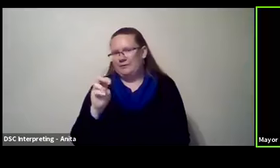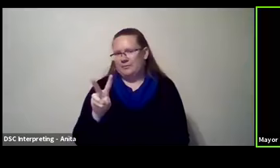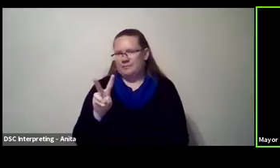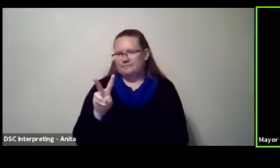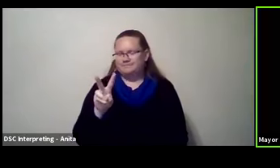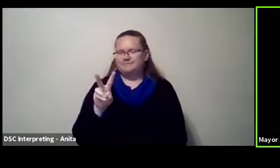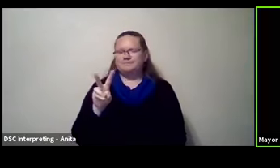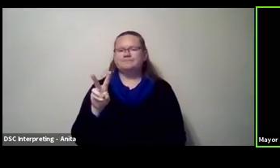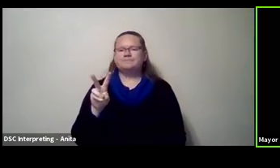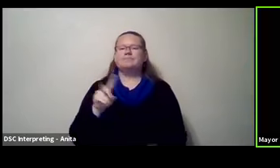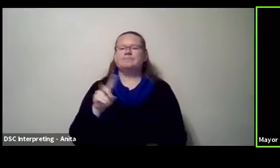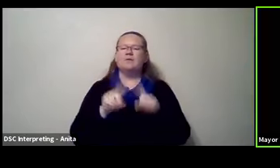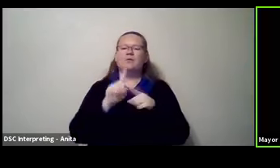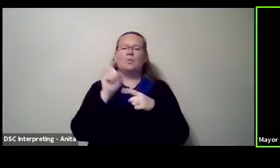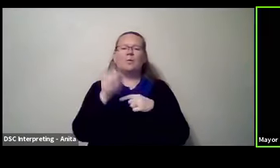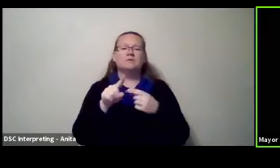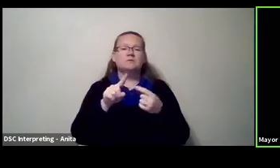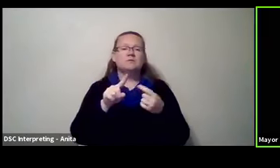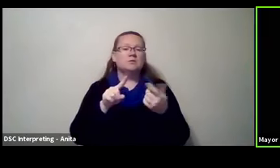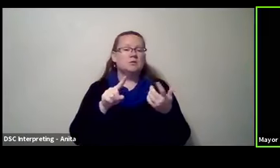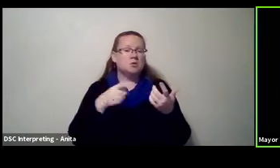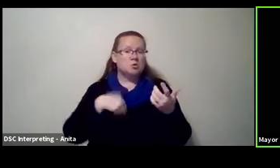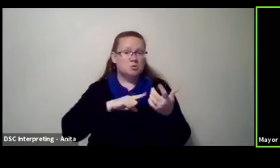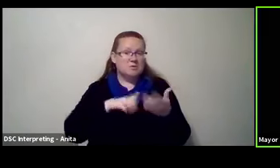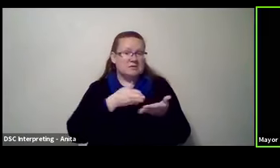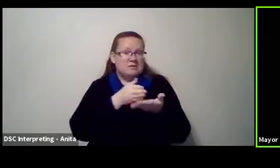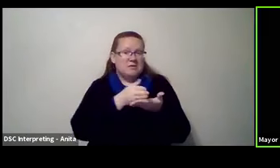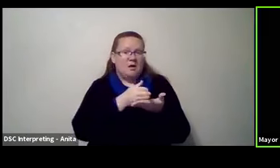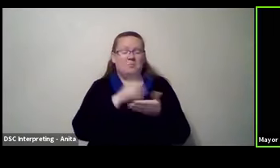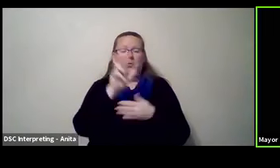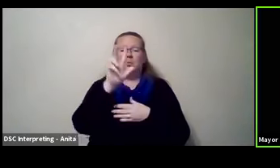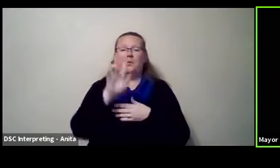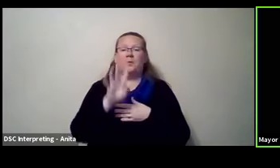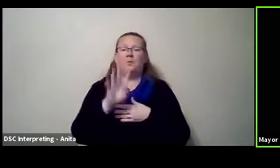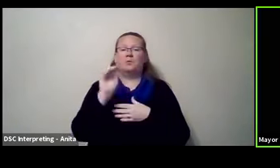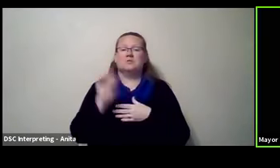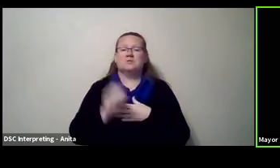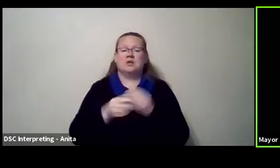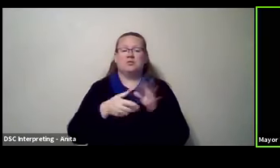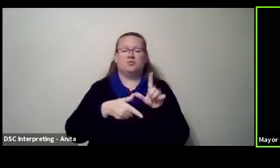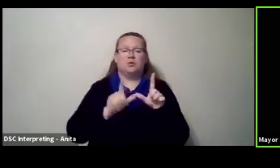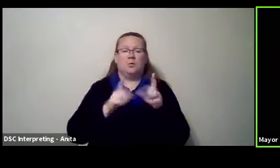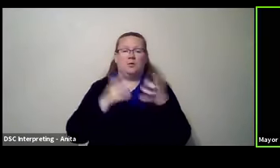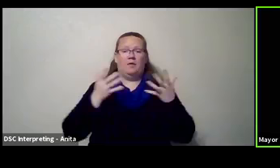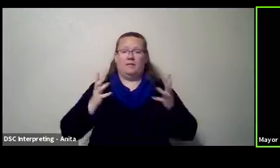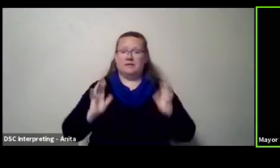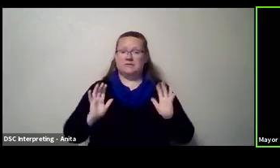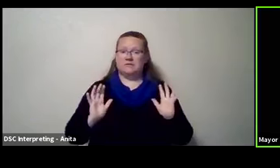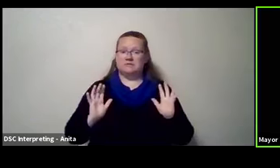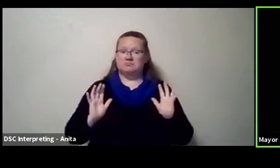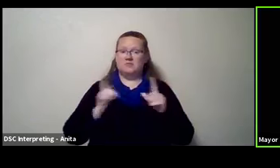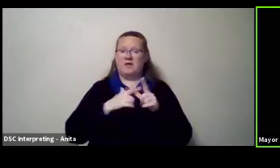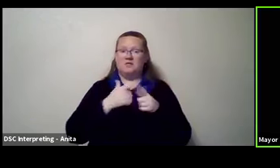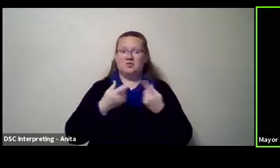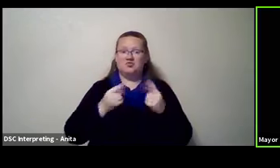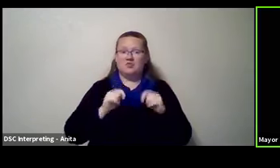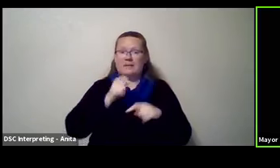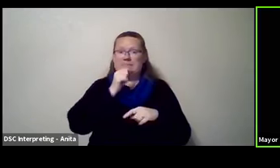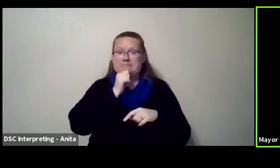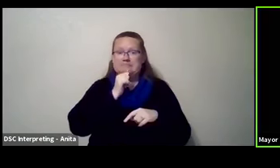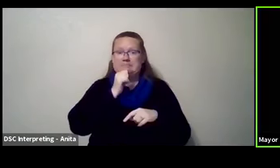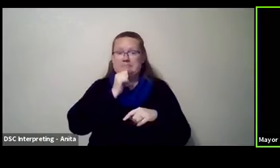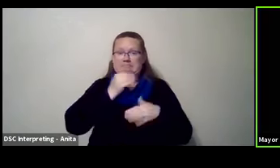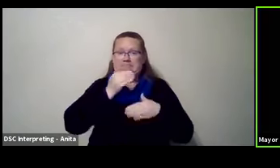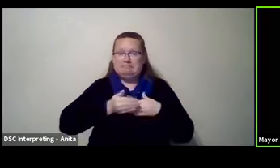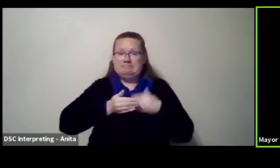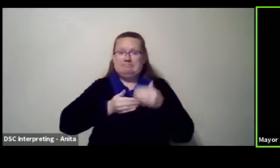is that all that we do? Do we merely just renew it and move on and just try to, you know, limp along and survive the best